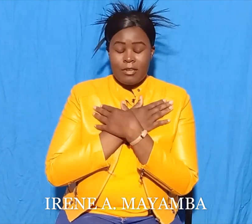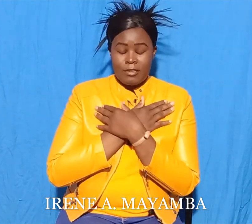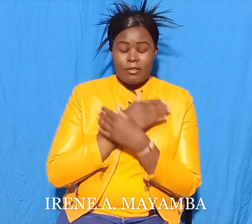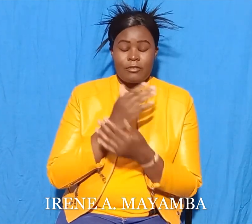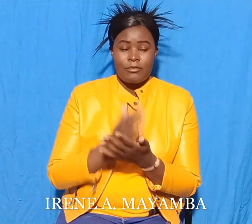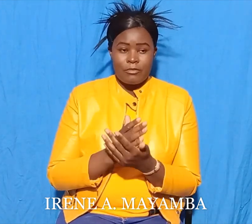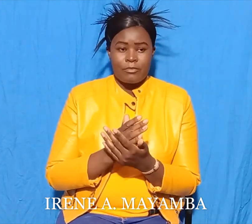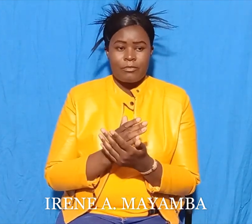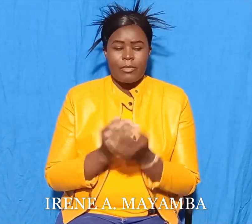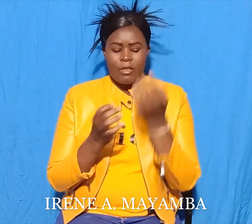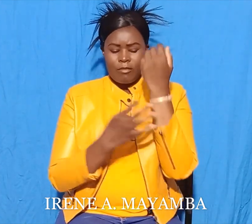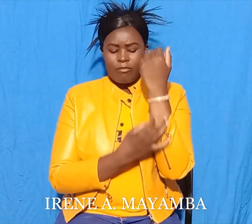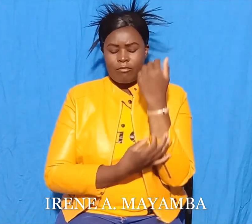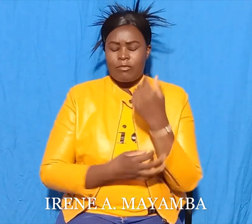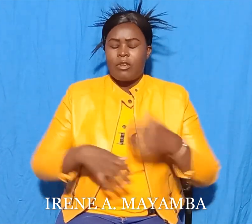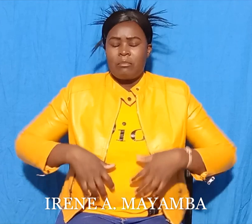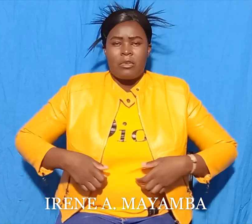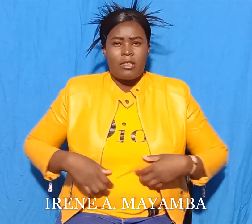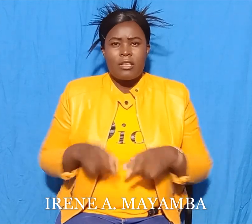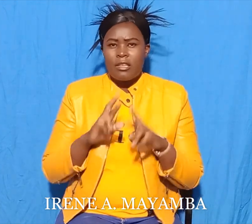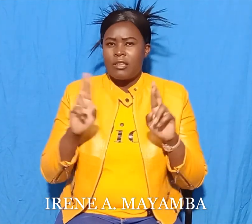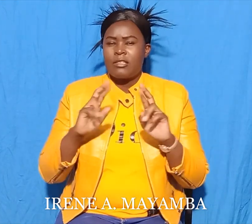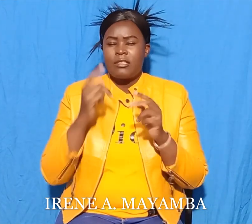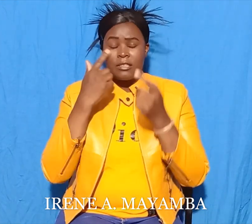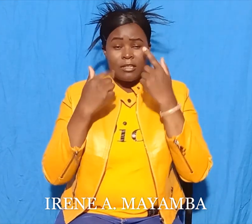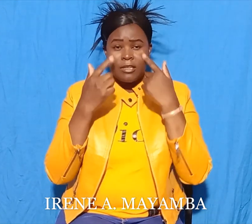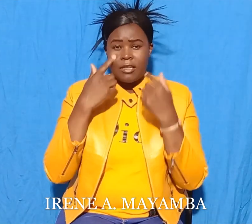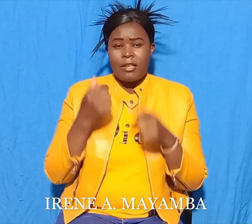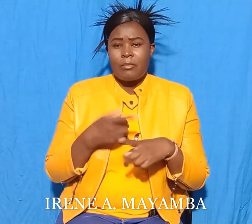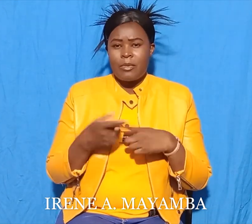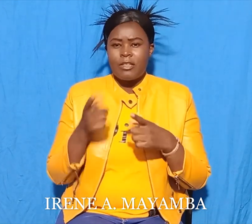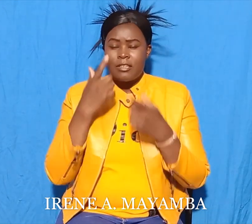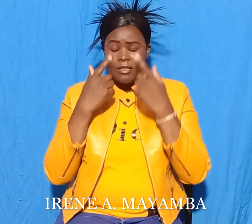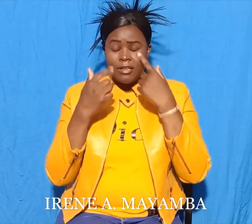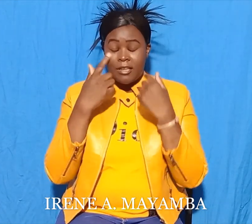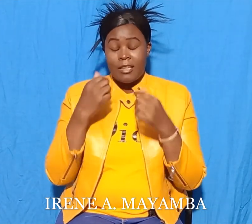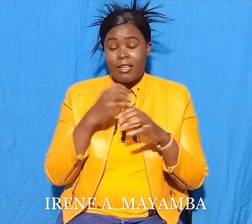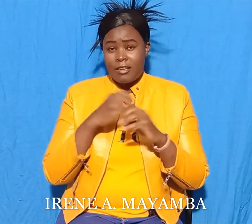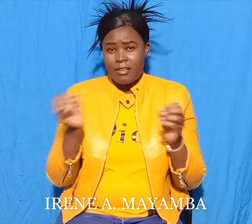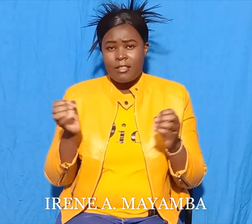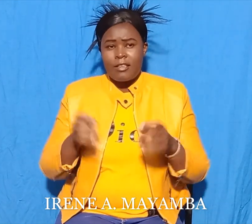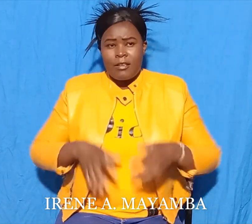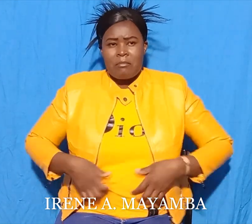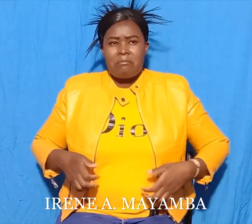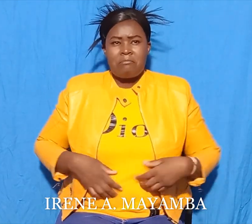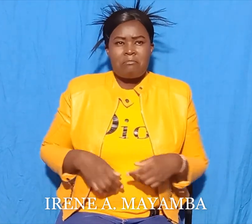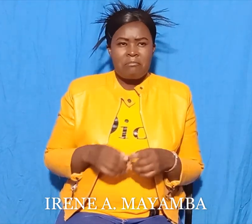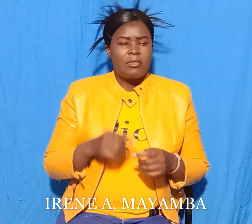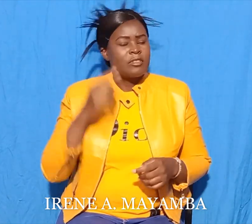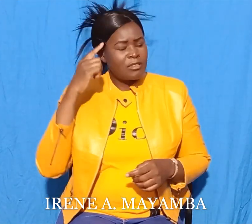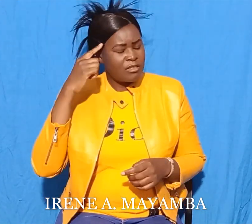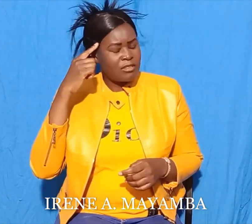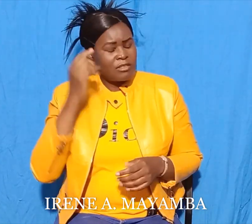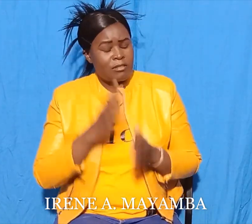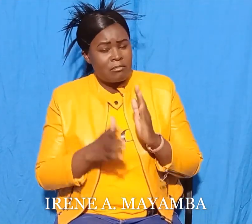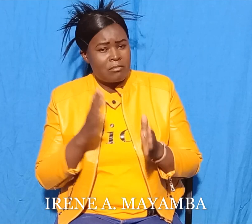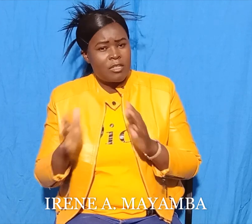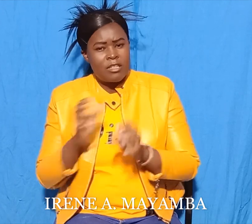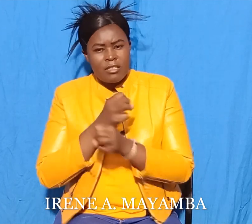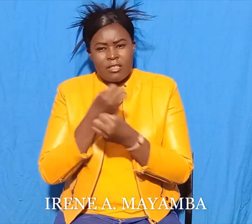The monkey thought of a plan to save himself. Then he said, How silly are you? Why didn't